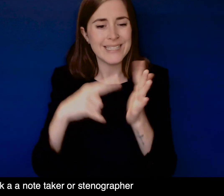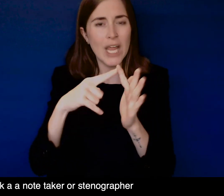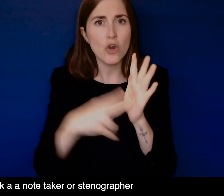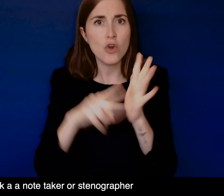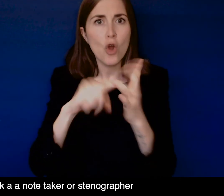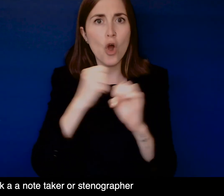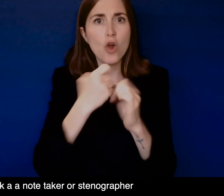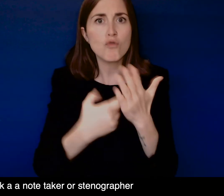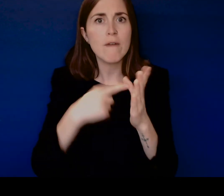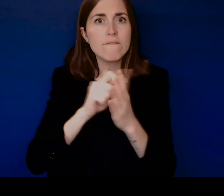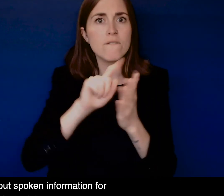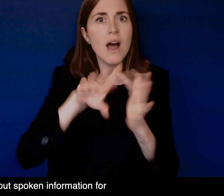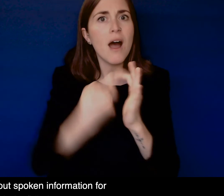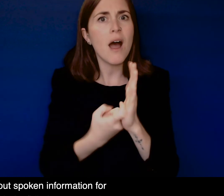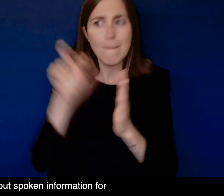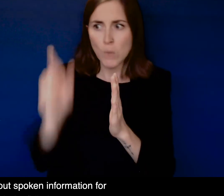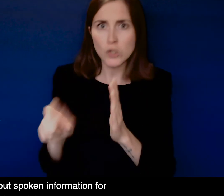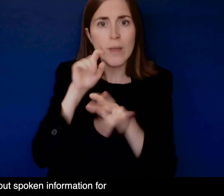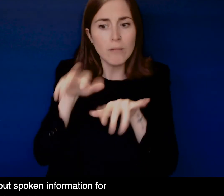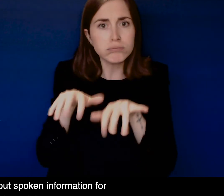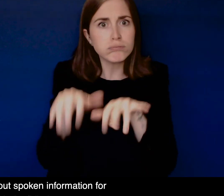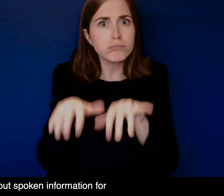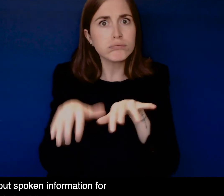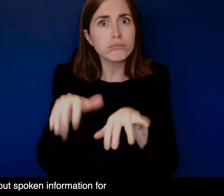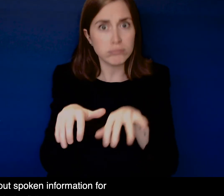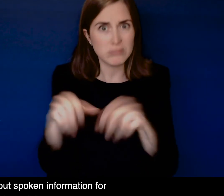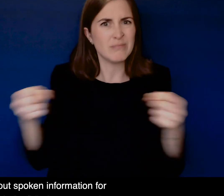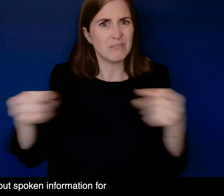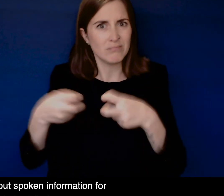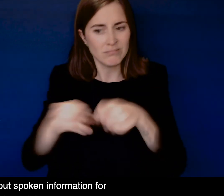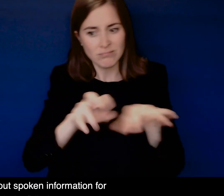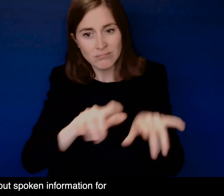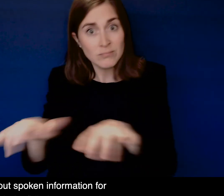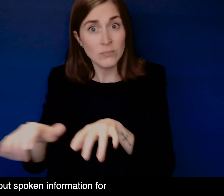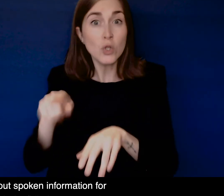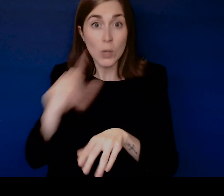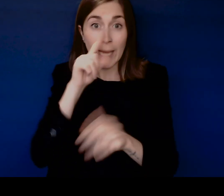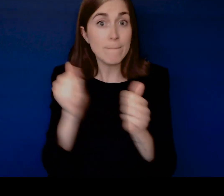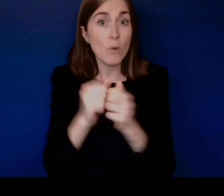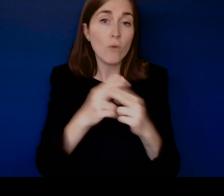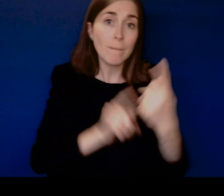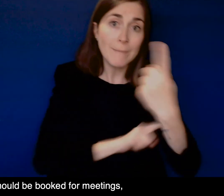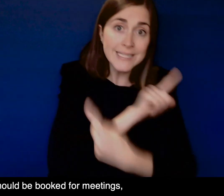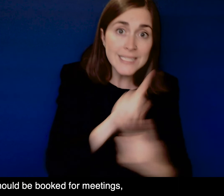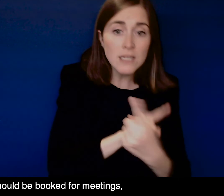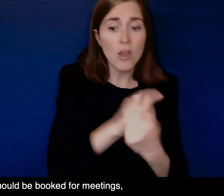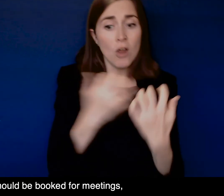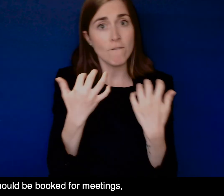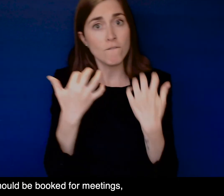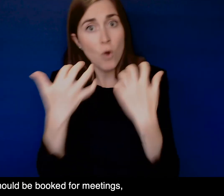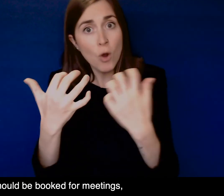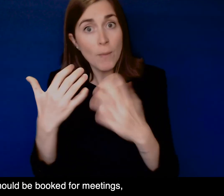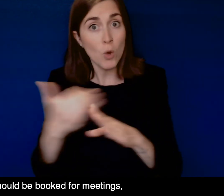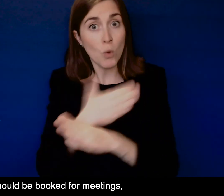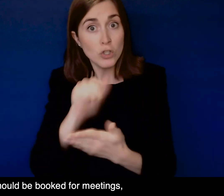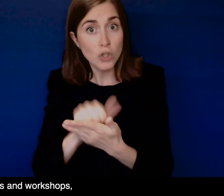note taker or stenographer Who will type out spoken information for the person with deafblindness to read A stenographer should